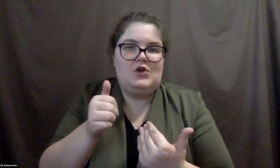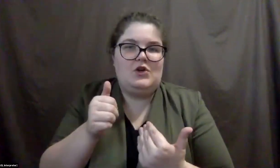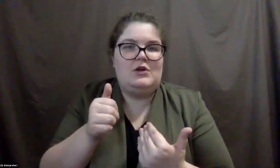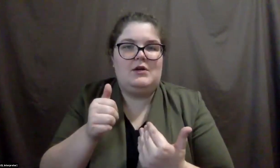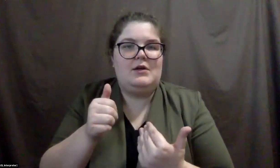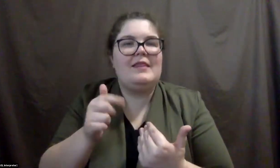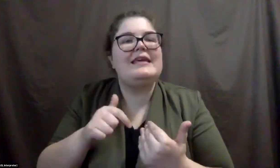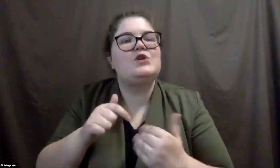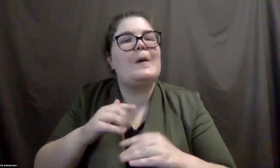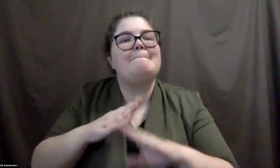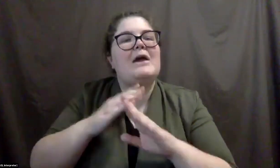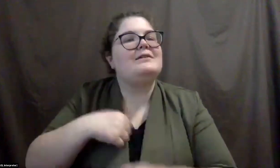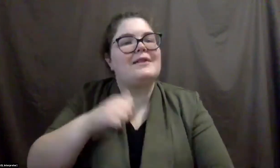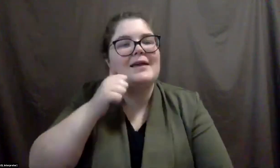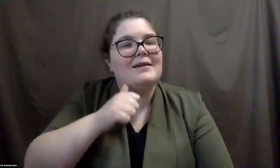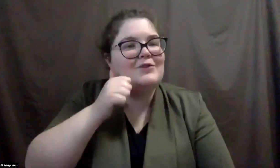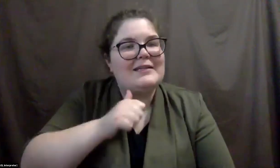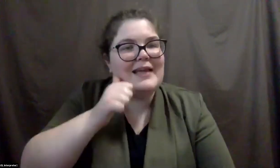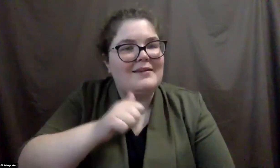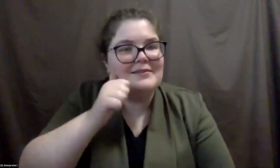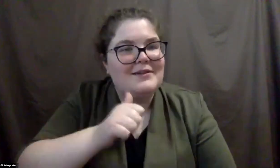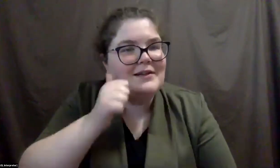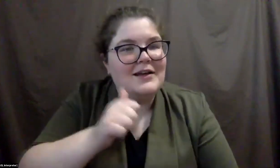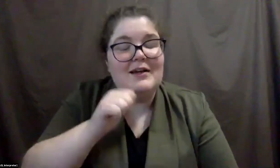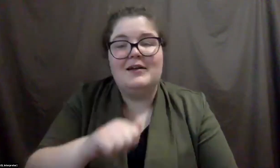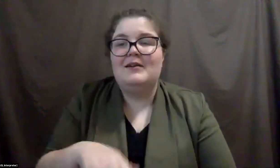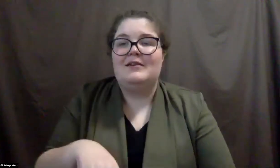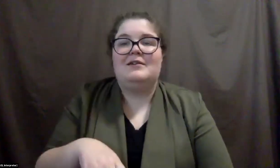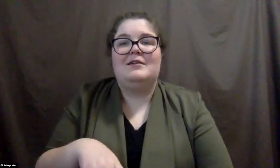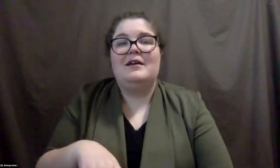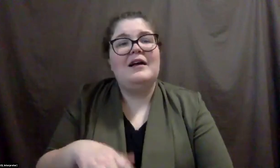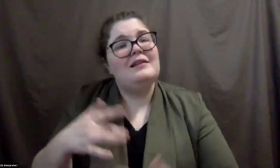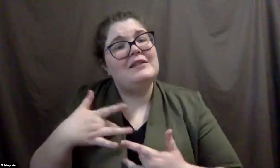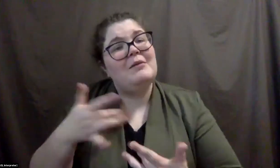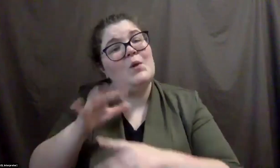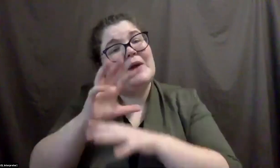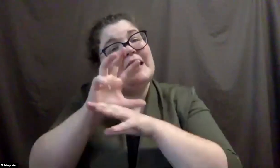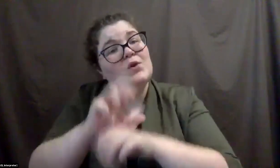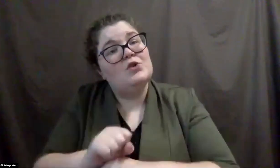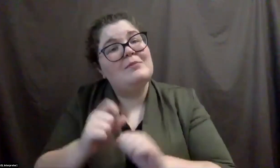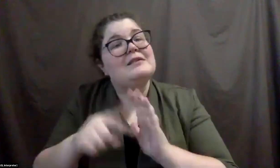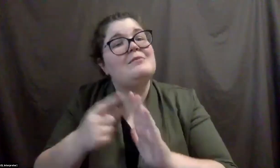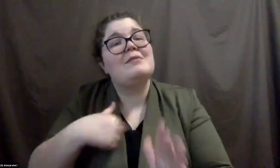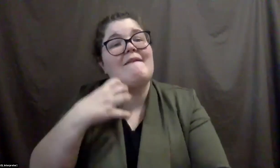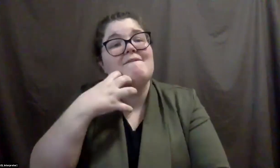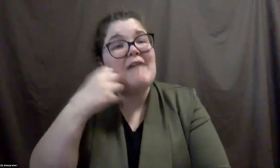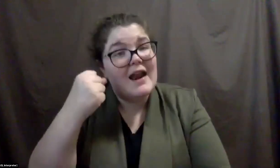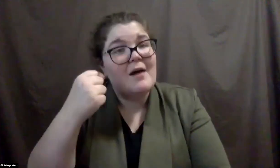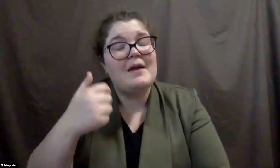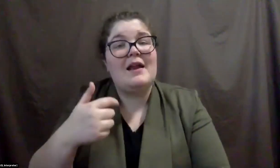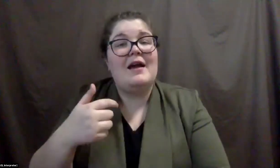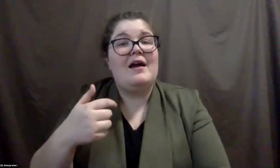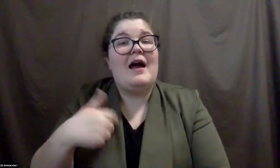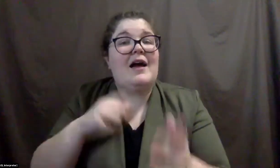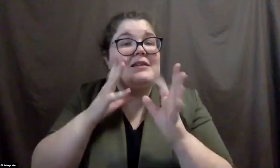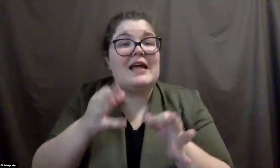are barriers that we hit every day. And, you know, generally you get used to it, but sometimes I'm just fed up and I've made decisions like, I